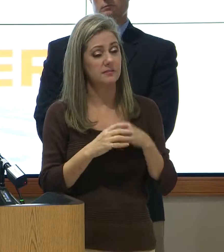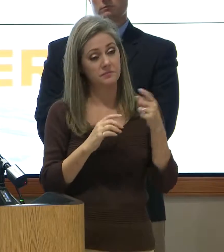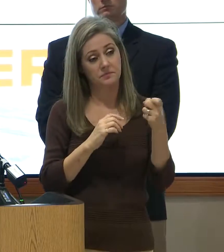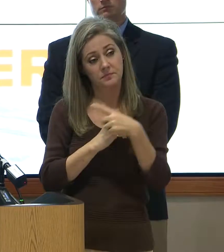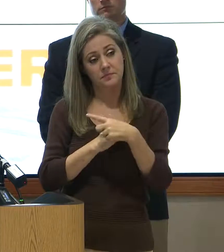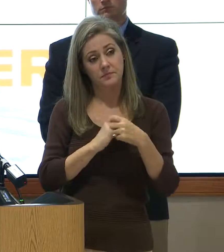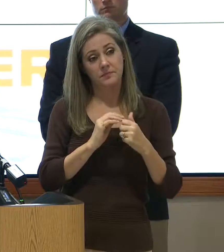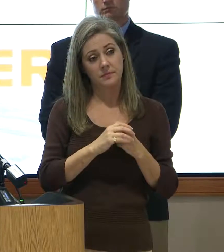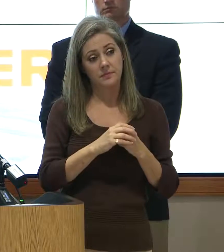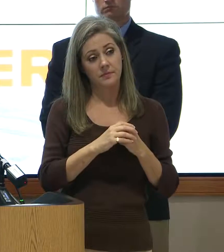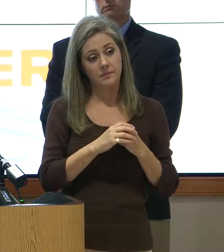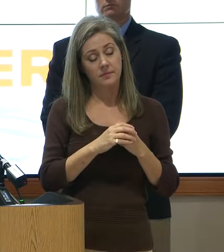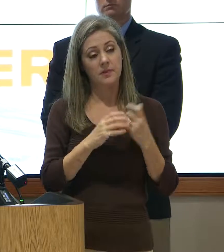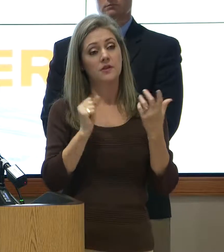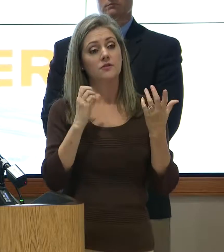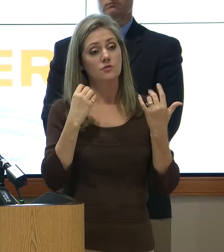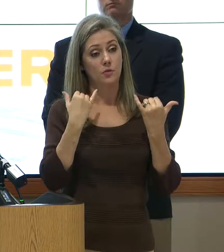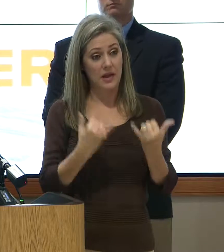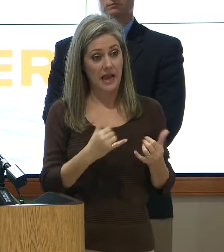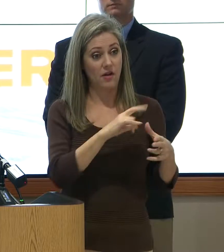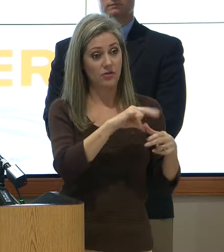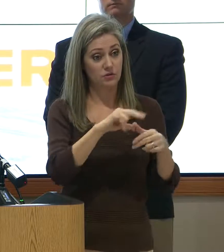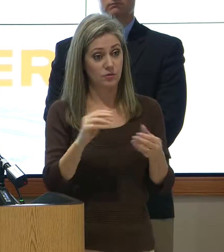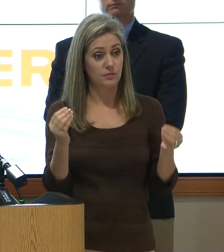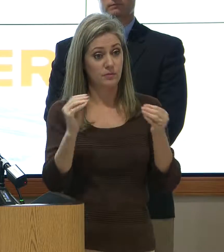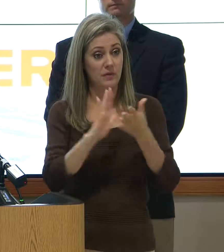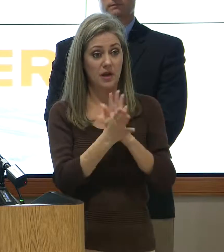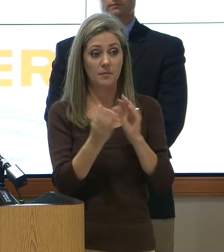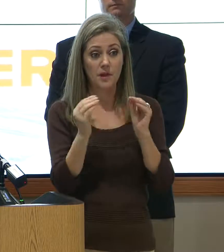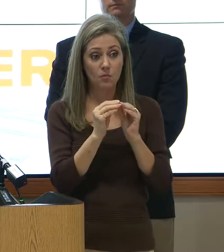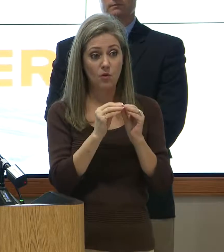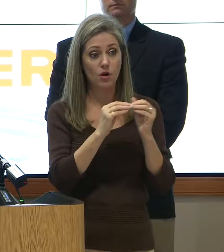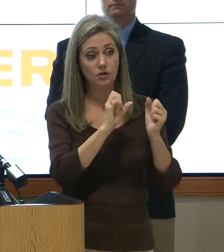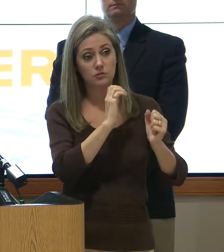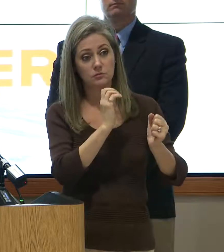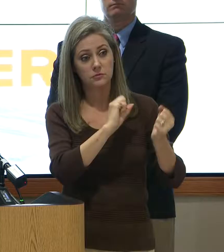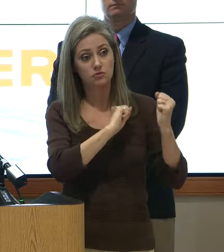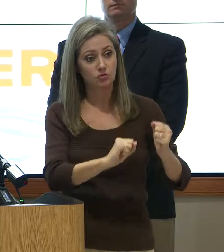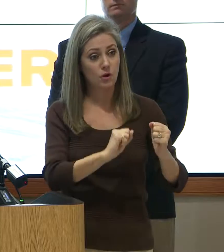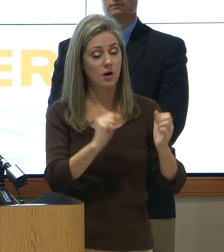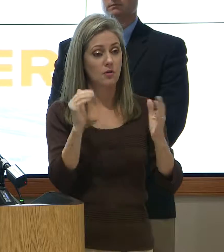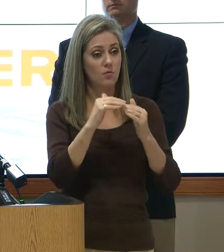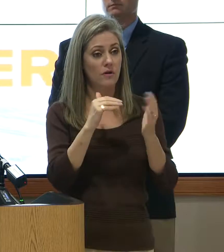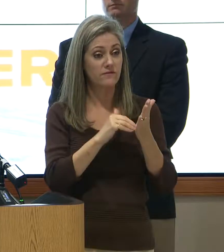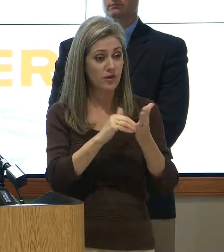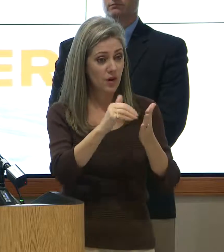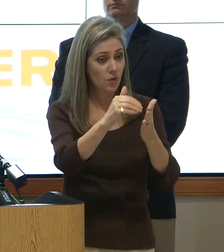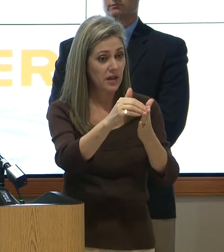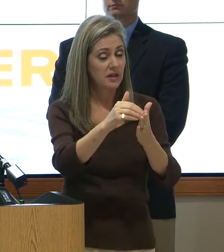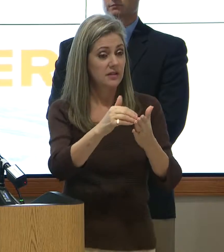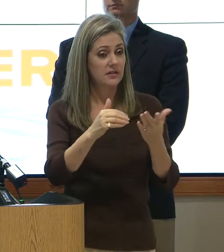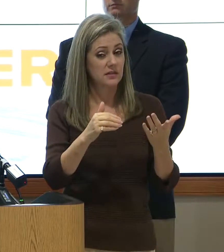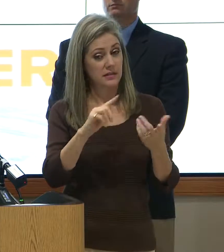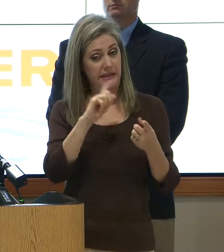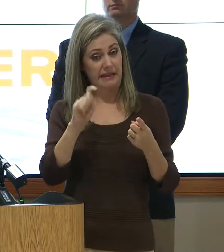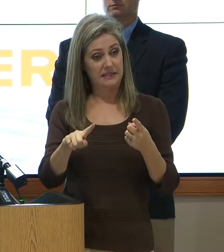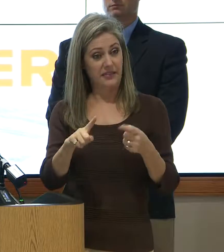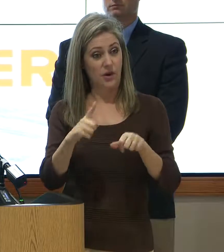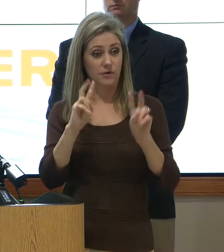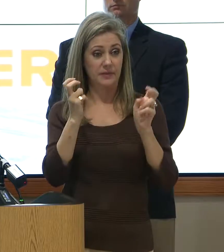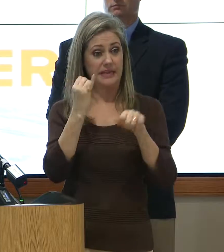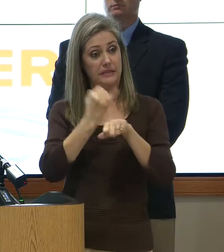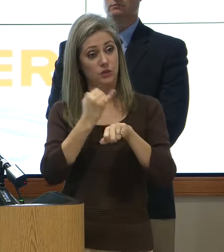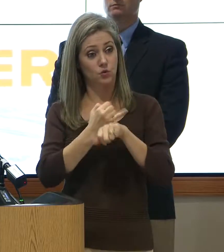acceptance now that the storms are becoming stronger and more frequent moving forward? I don't know about an institutional